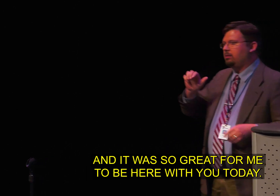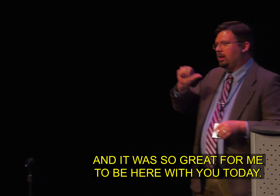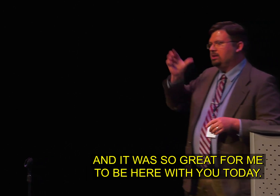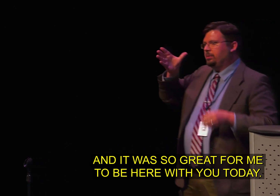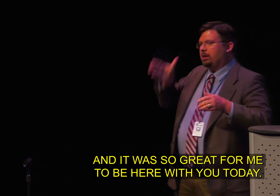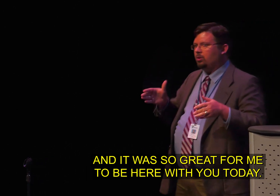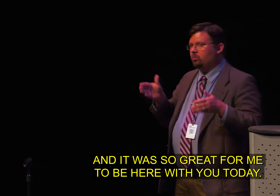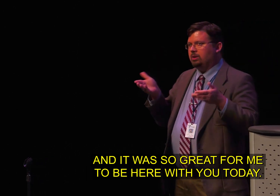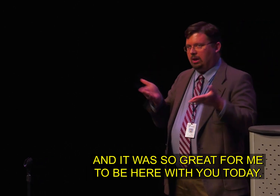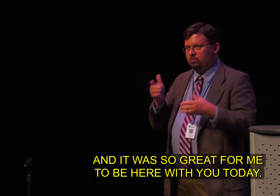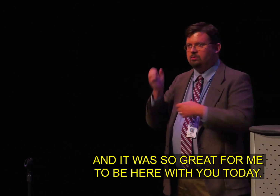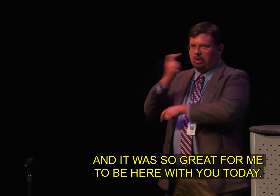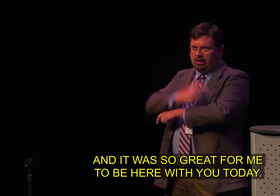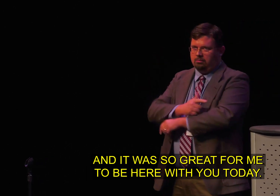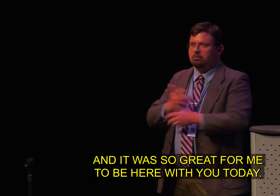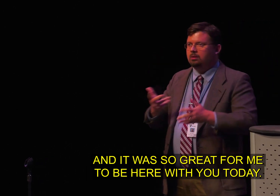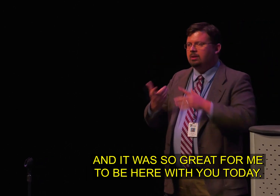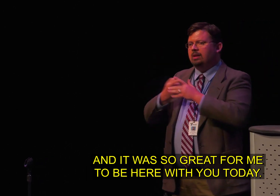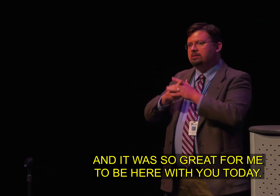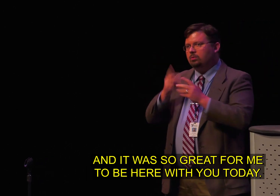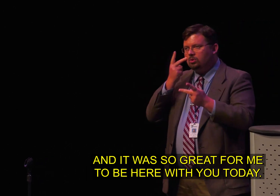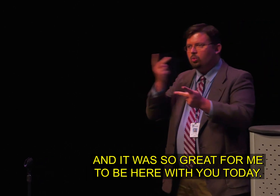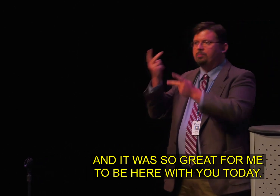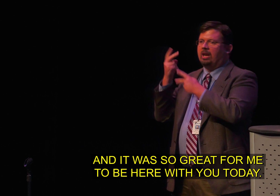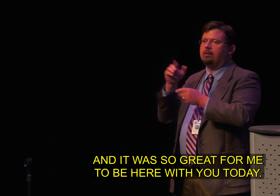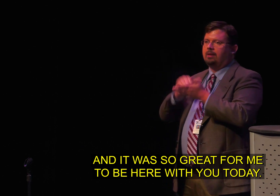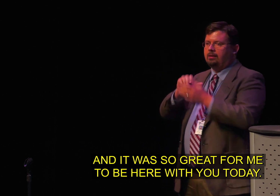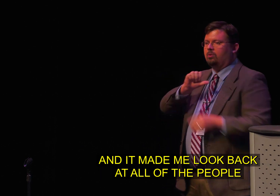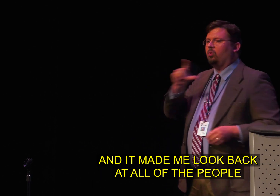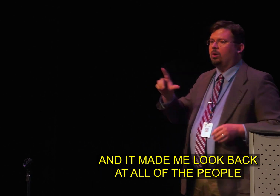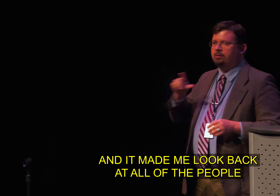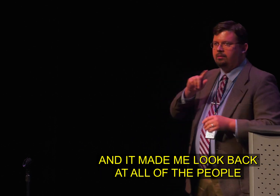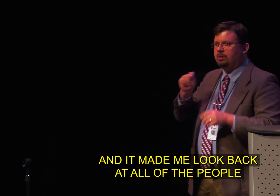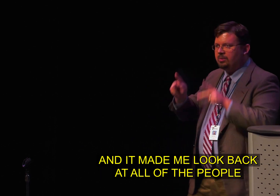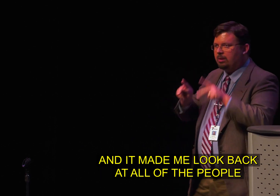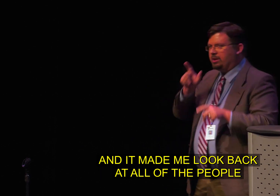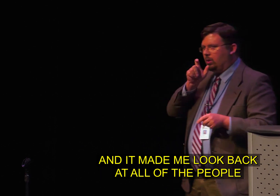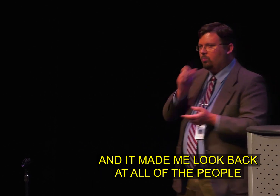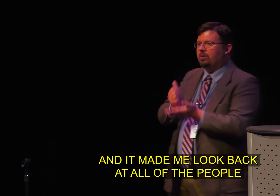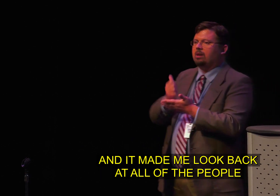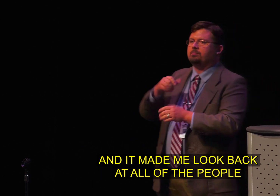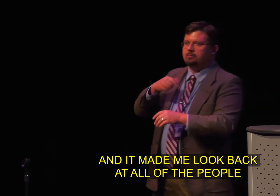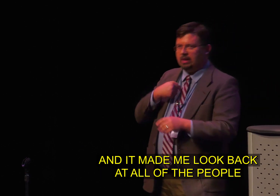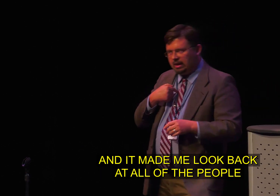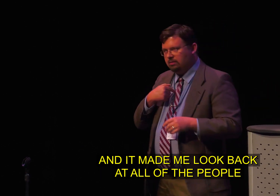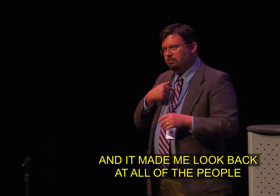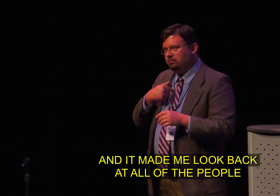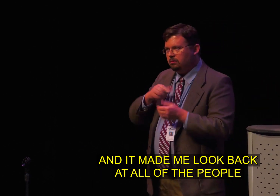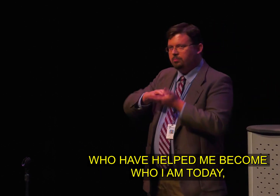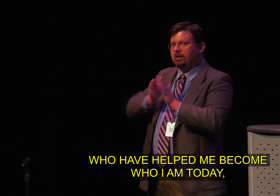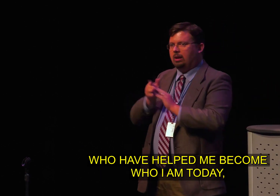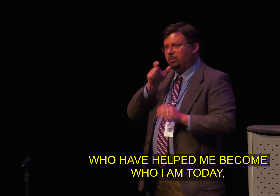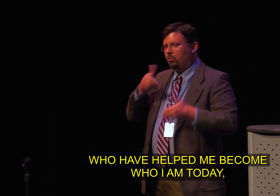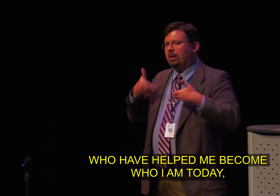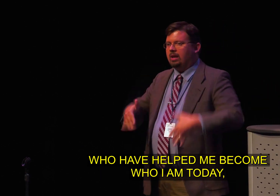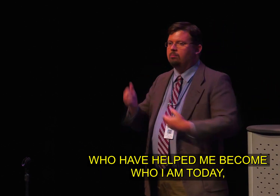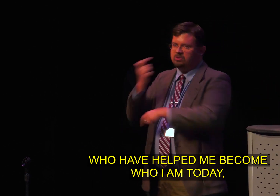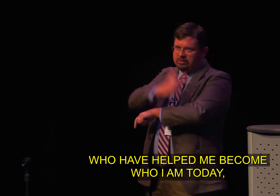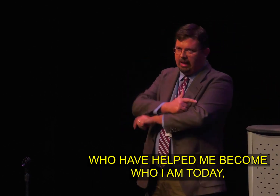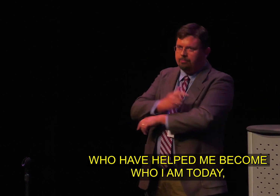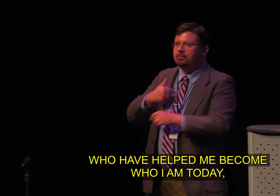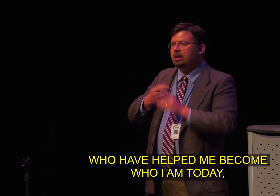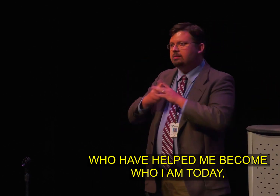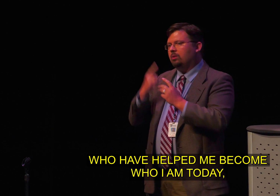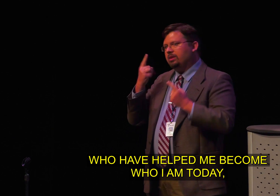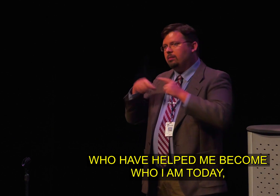it was so great for me to be here with you today. And it made me look back at all of the people who have helped me